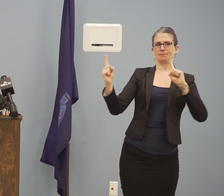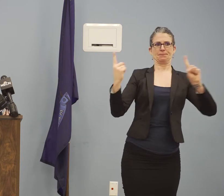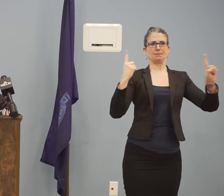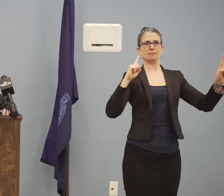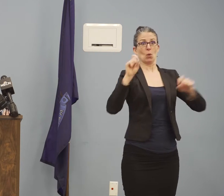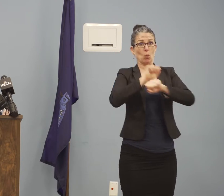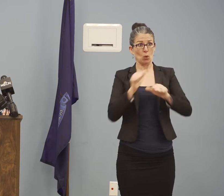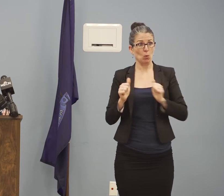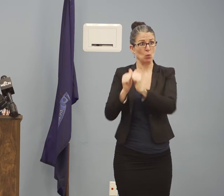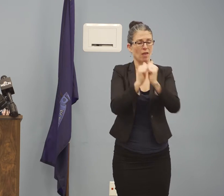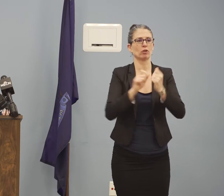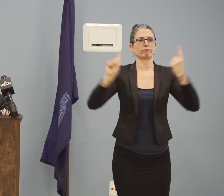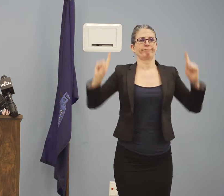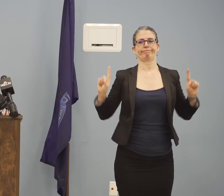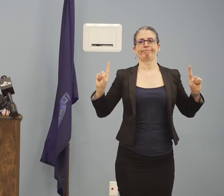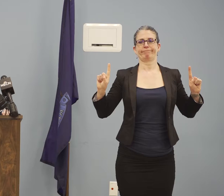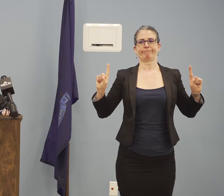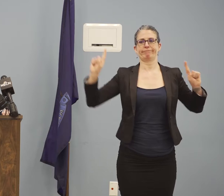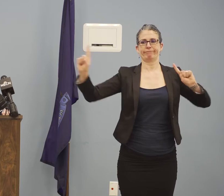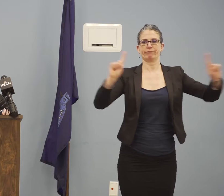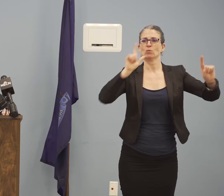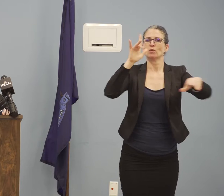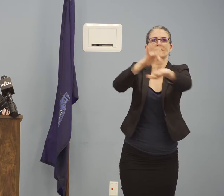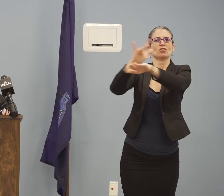about the need to visit businesses.